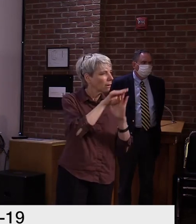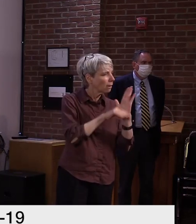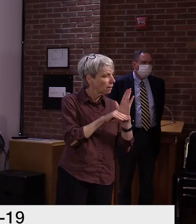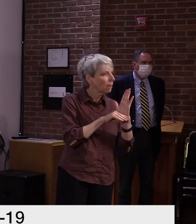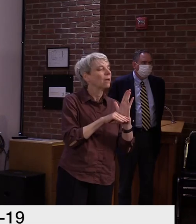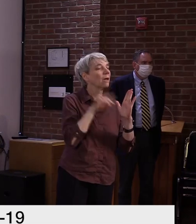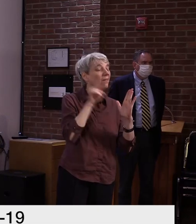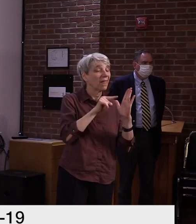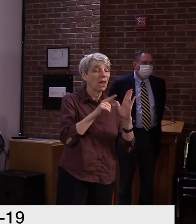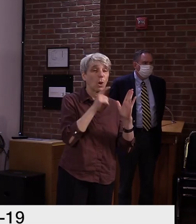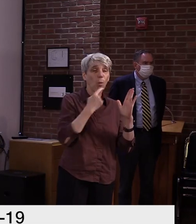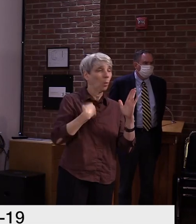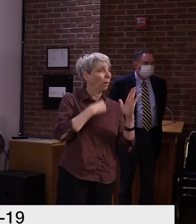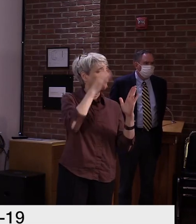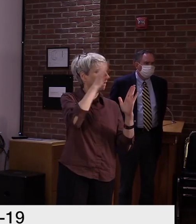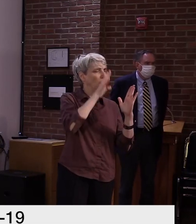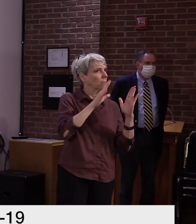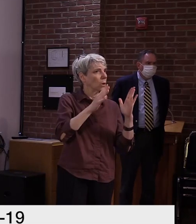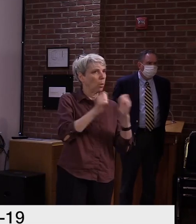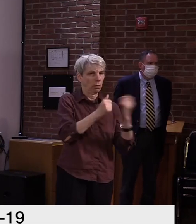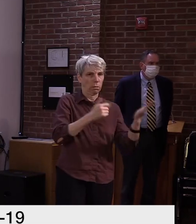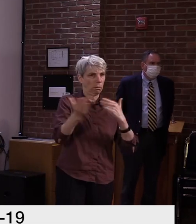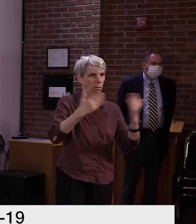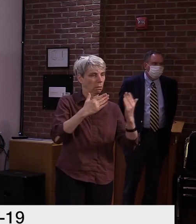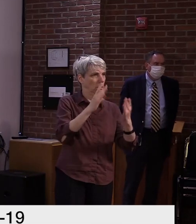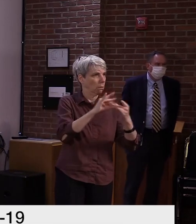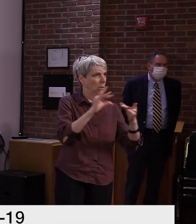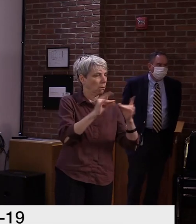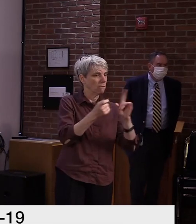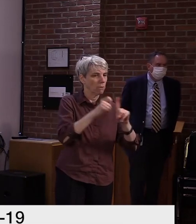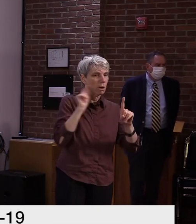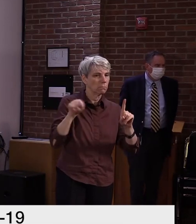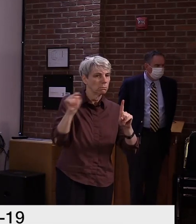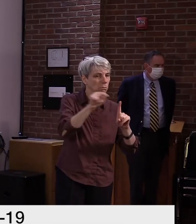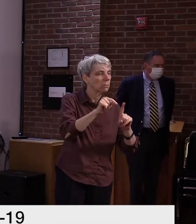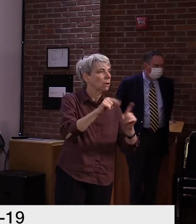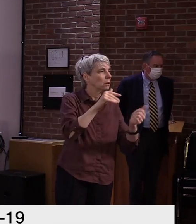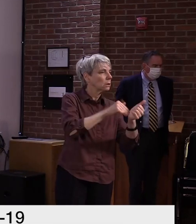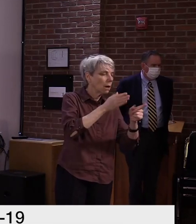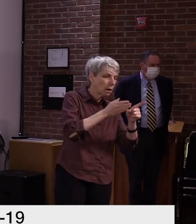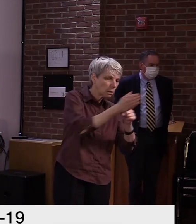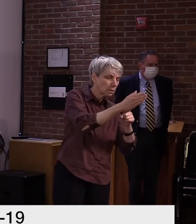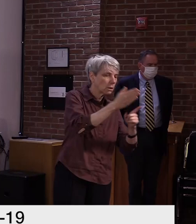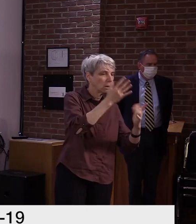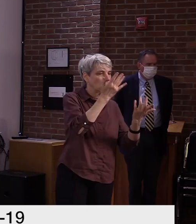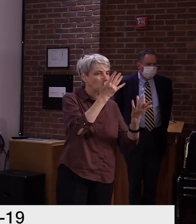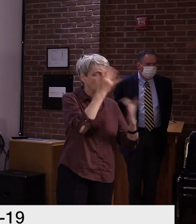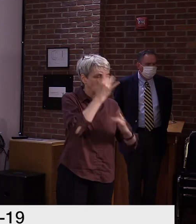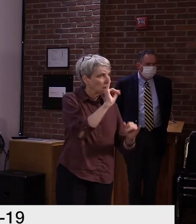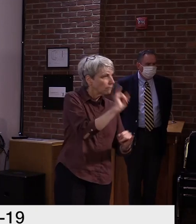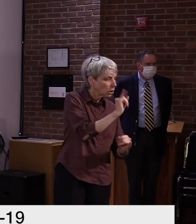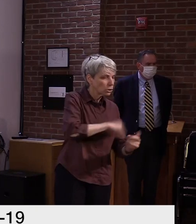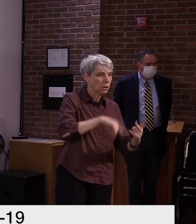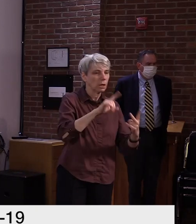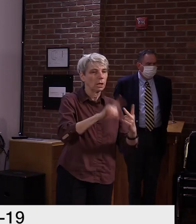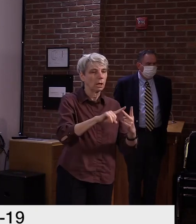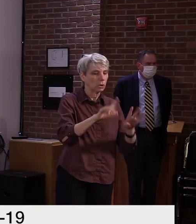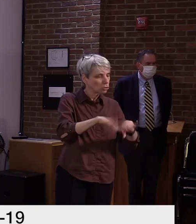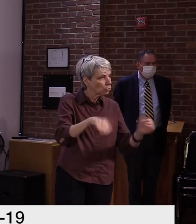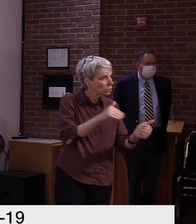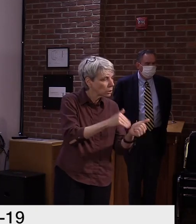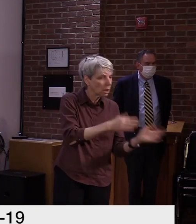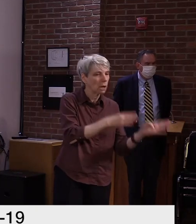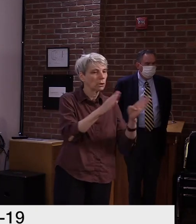broad support and feedback and input from infectious disease and pediatric health experts, public health